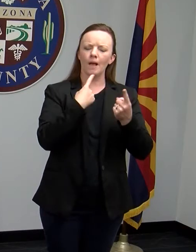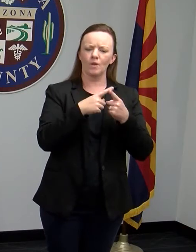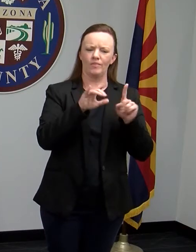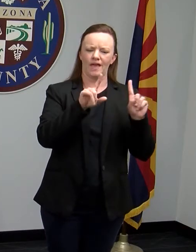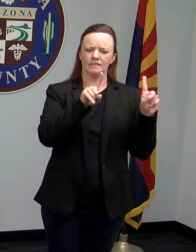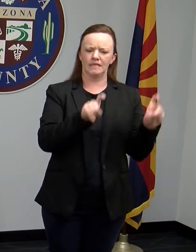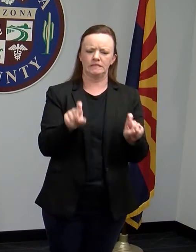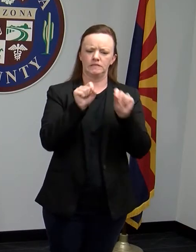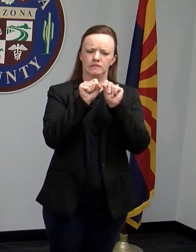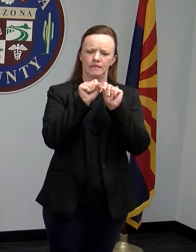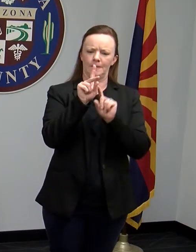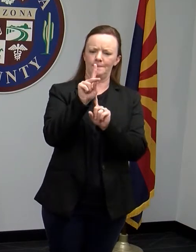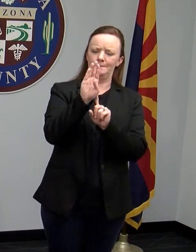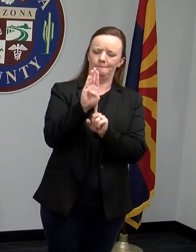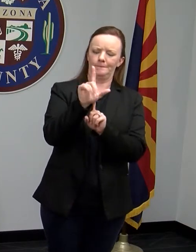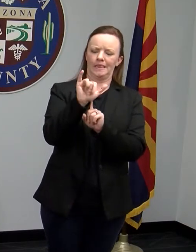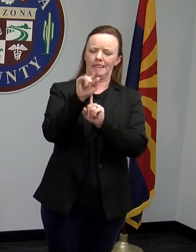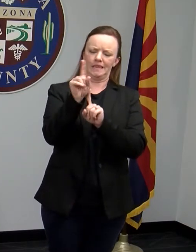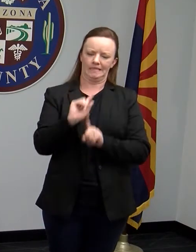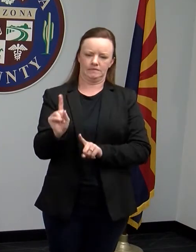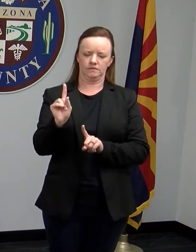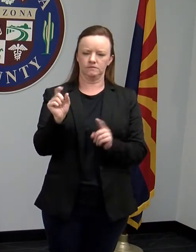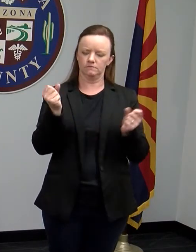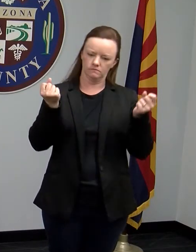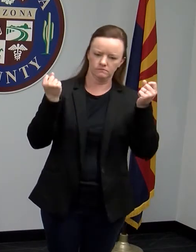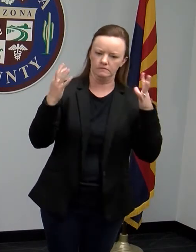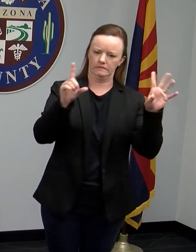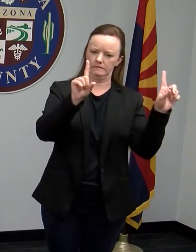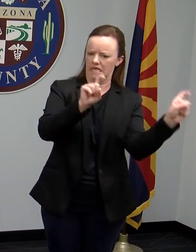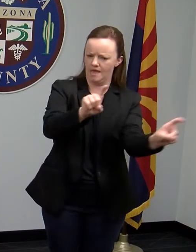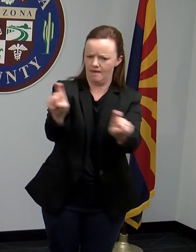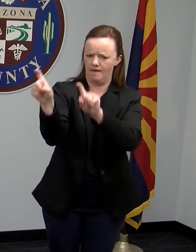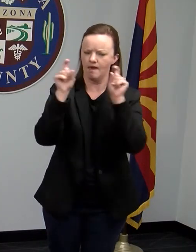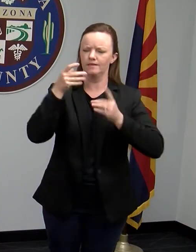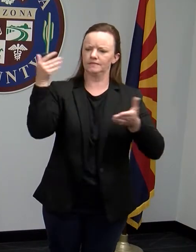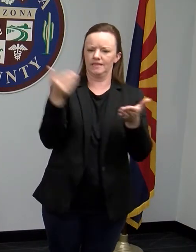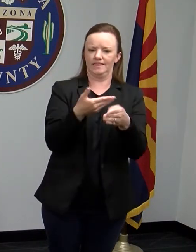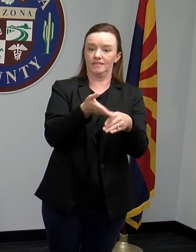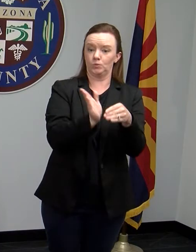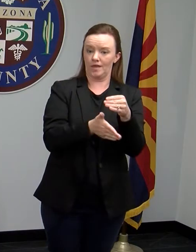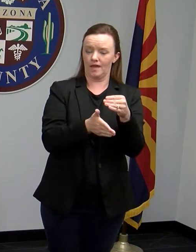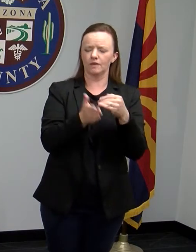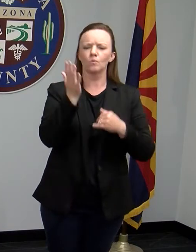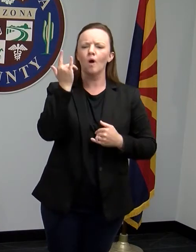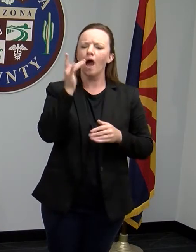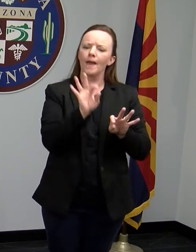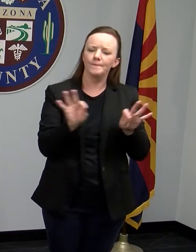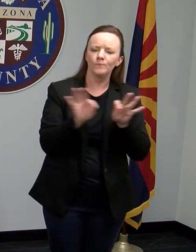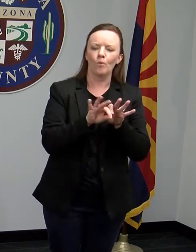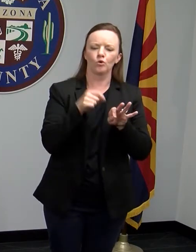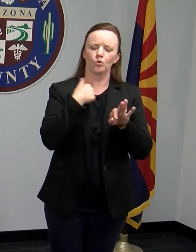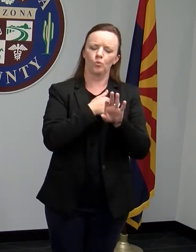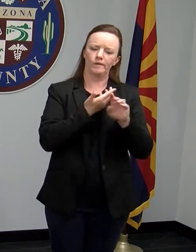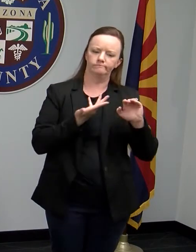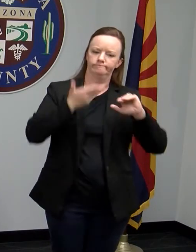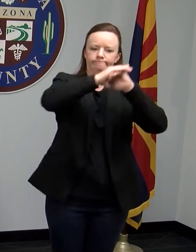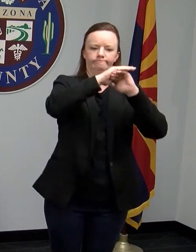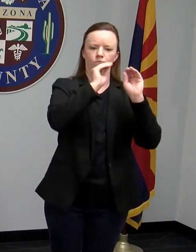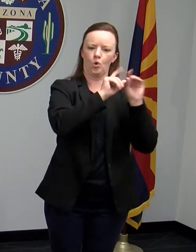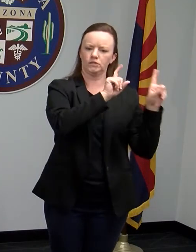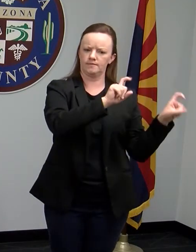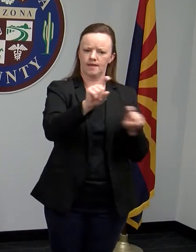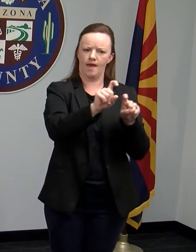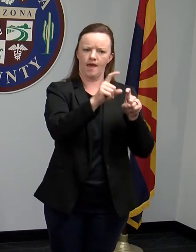coming up this weekend and why it's important that we increase the number of tests done in